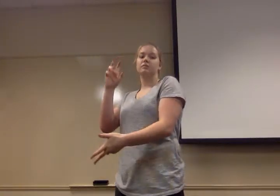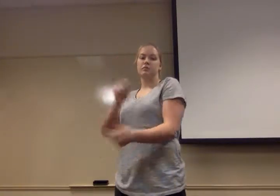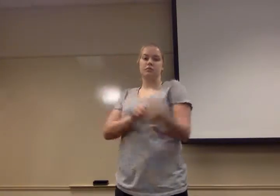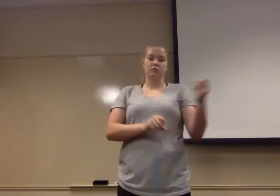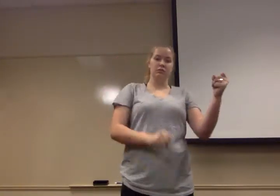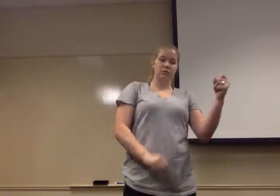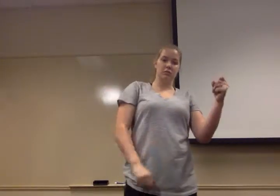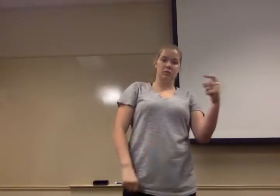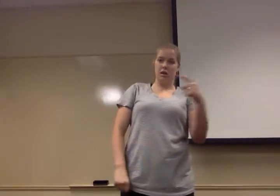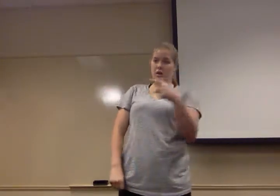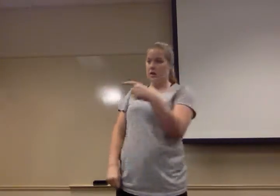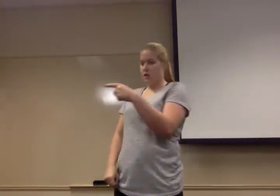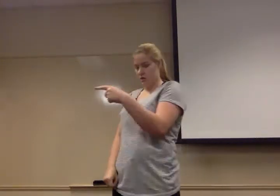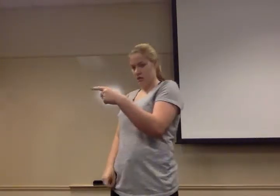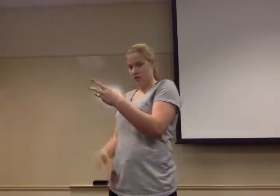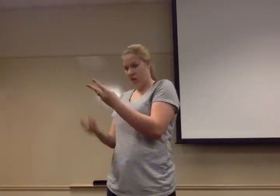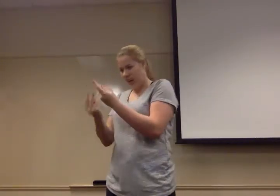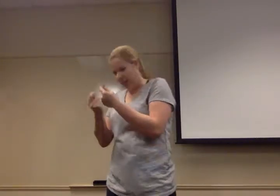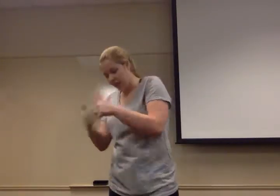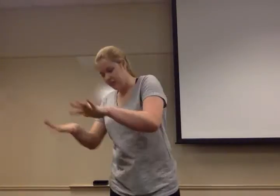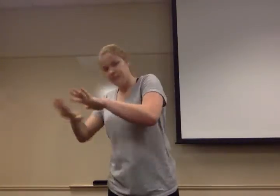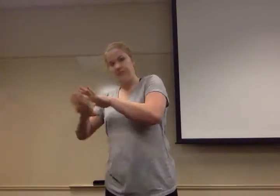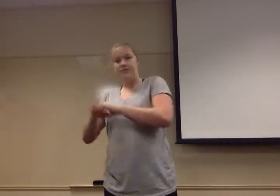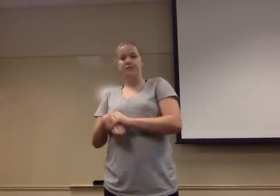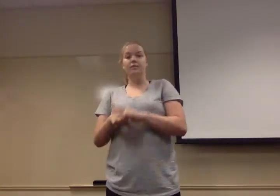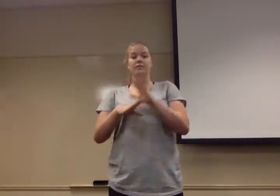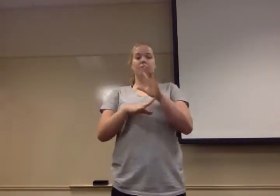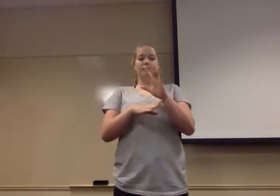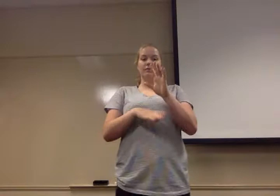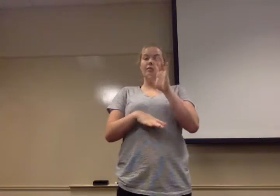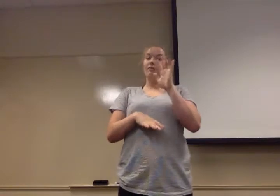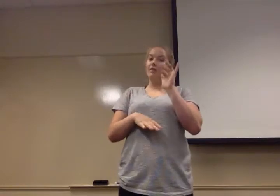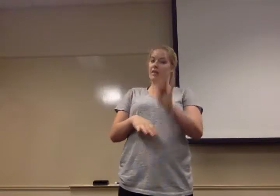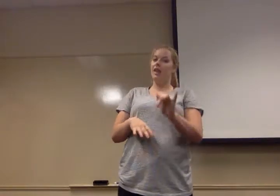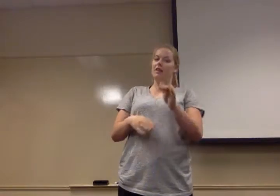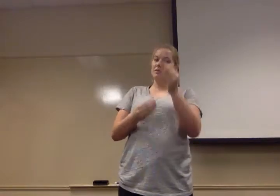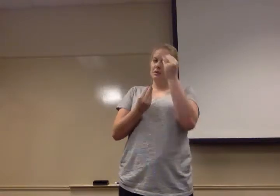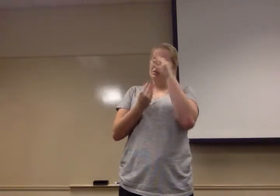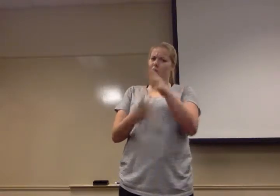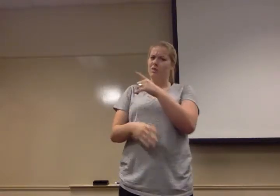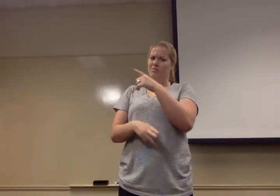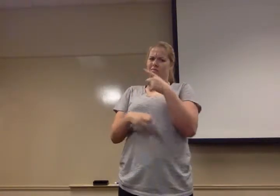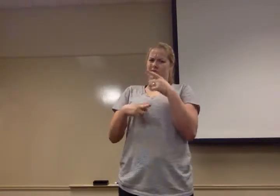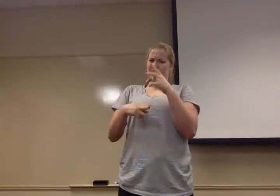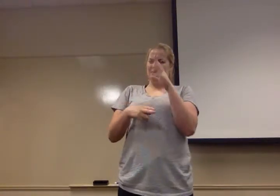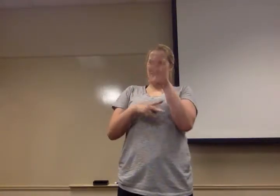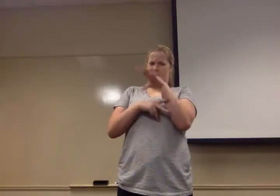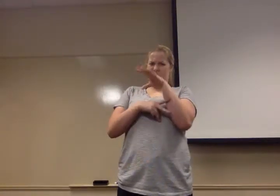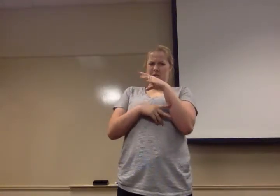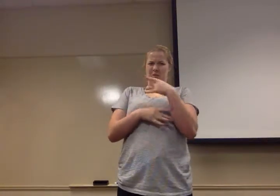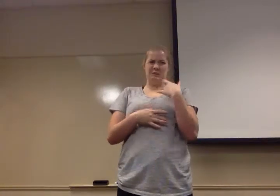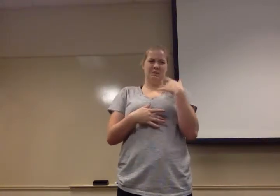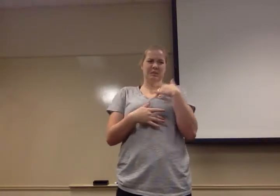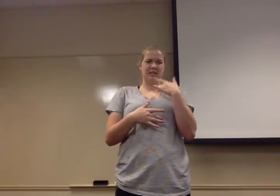to mush. And that's why that video feels a bit strange. And yet, look around us.